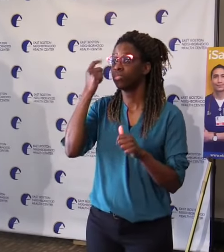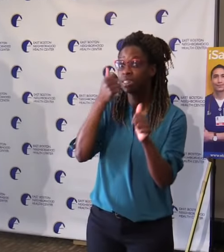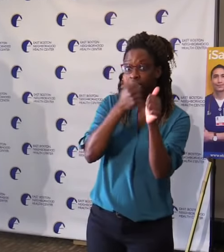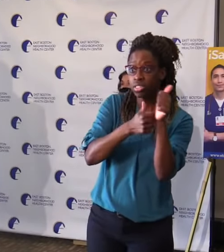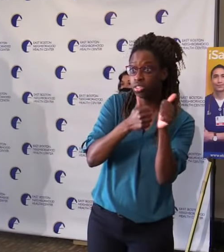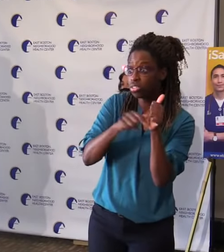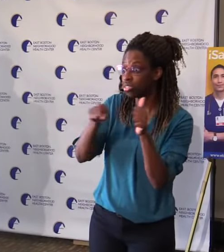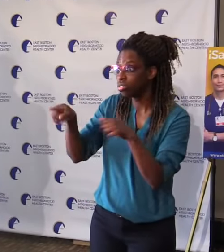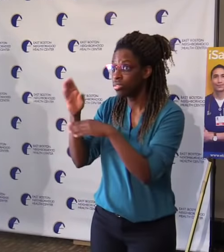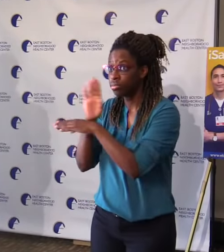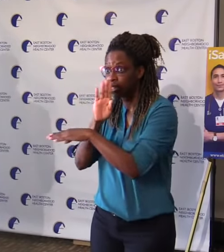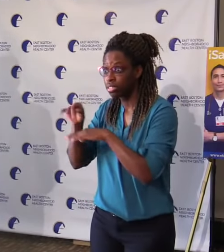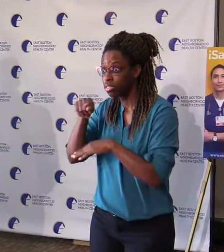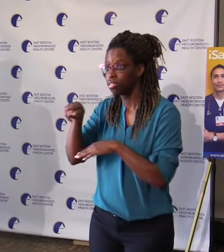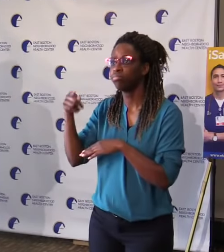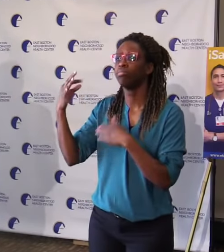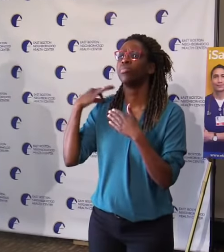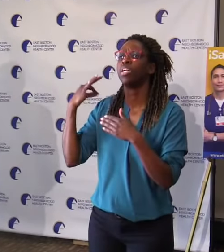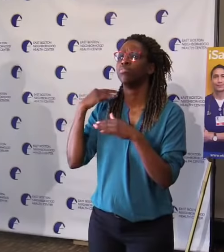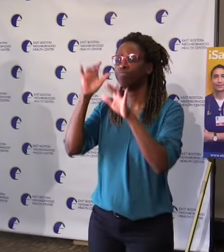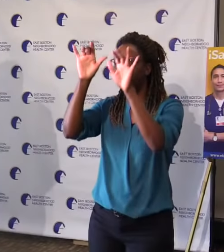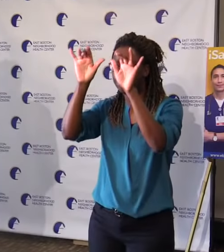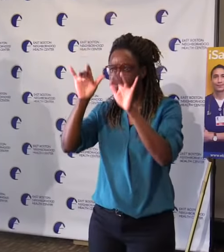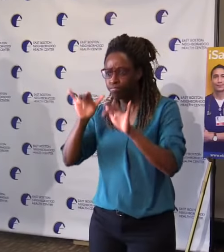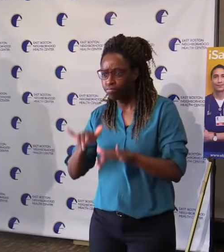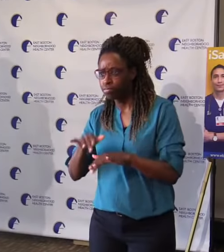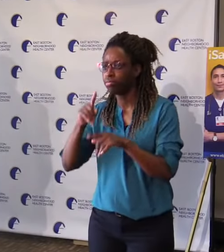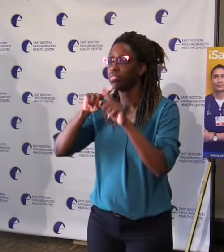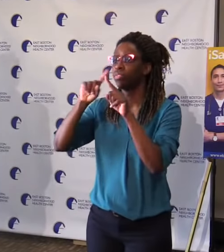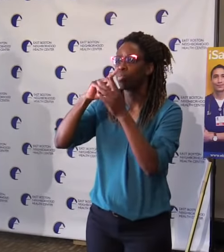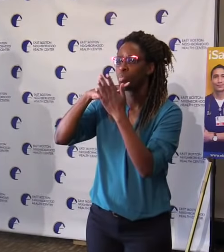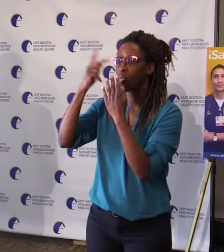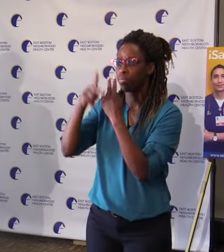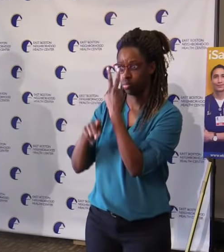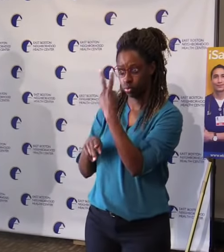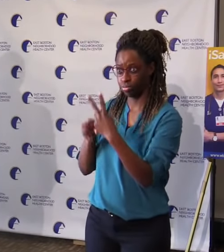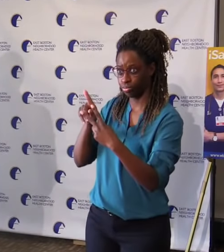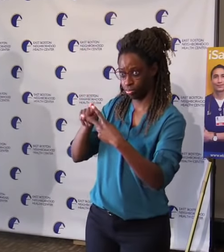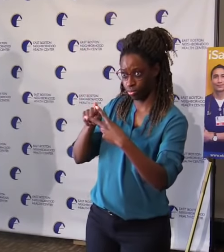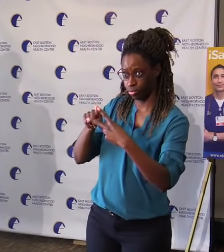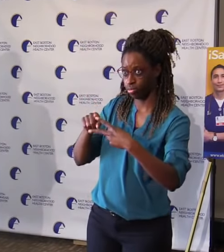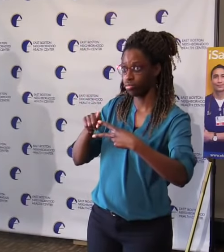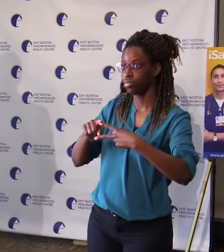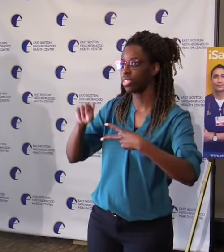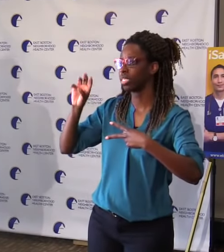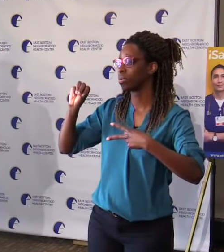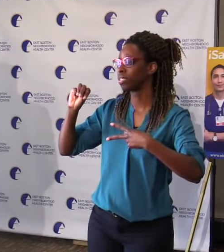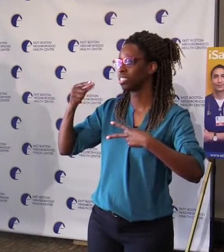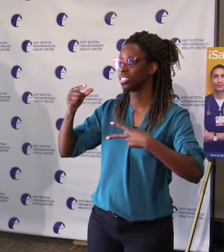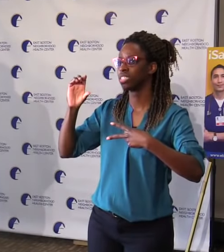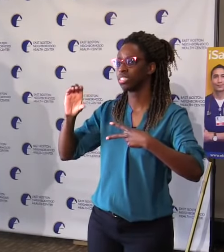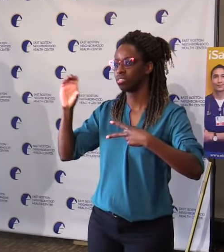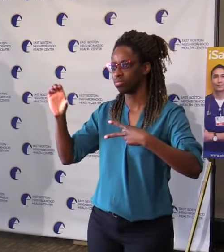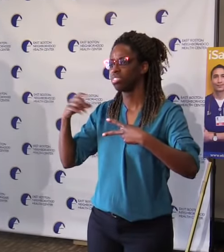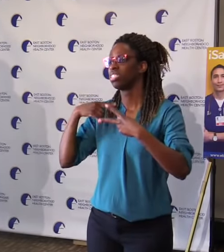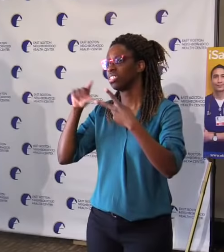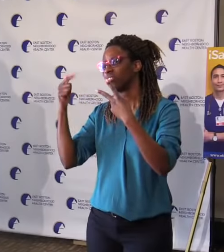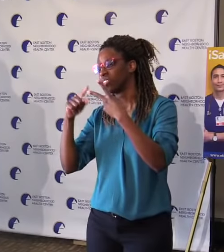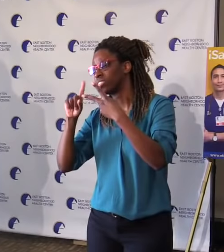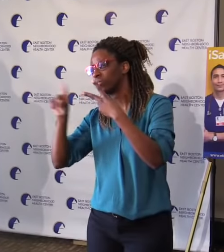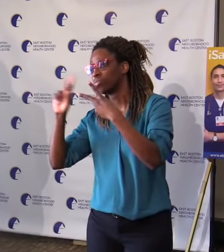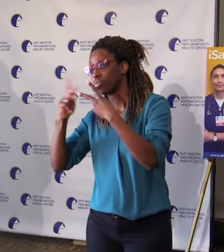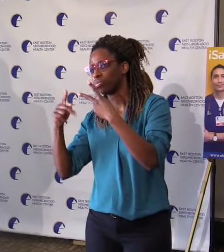programs administered by the Mass Growth Capital Corporation, meet the demographic and sector preferences that were set up by those